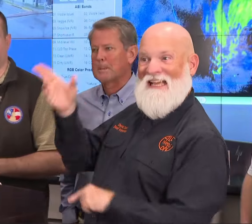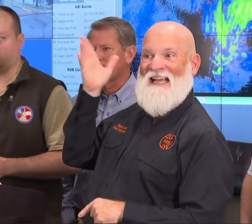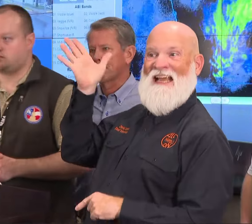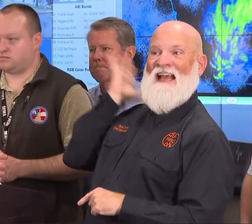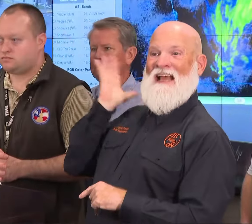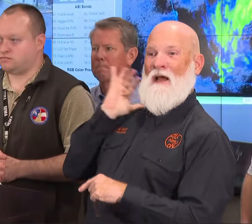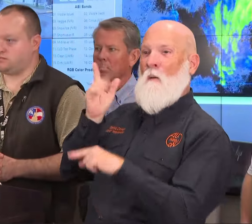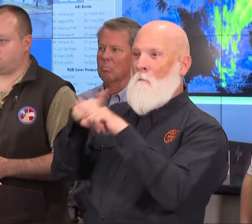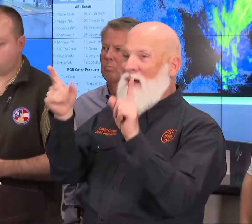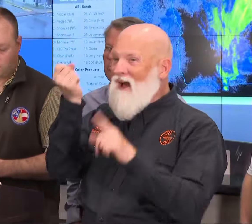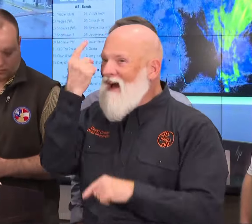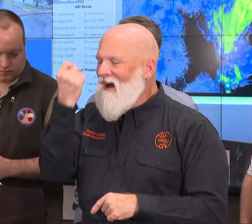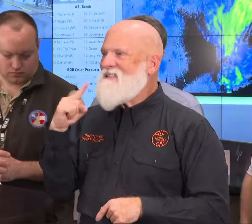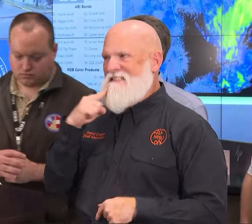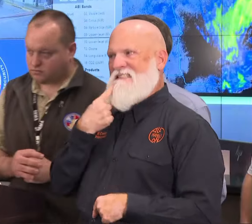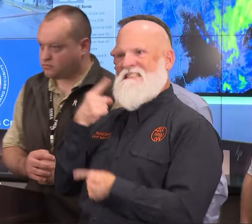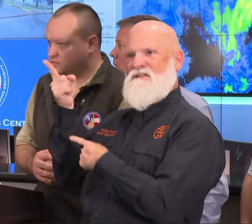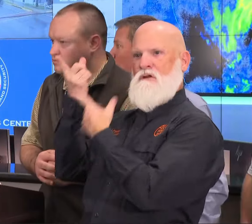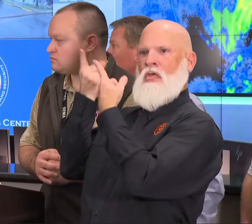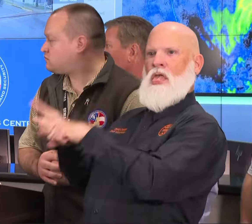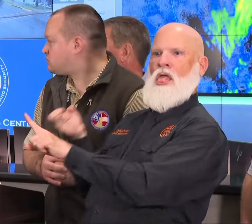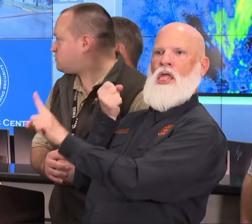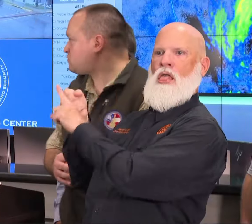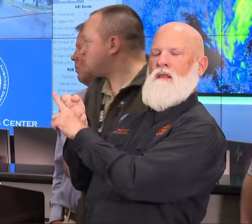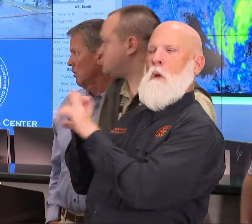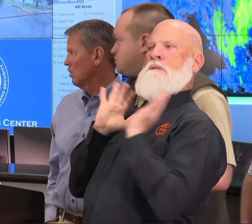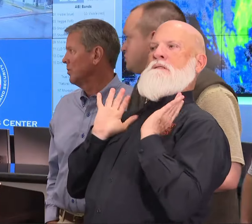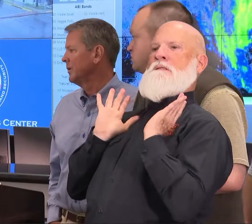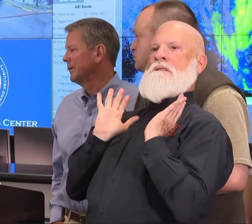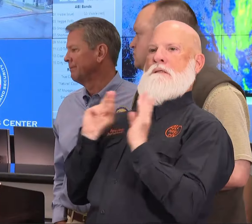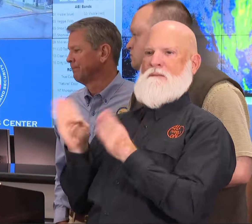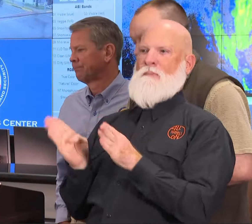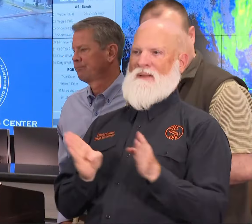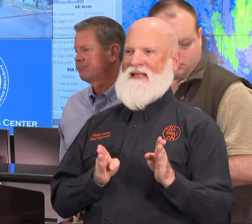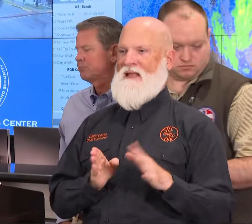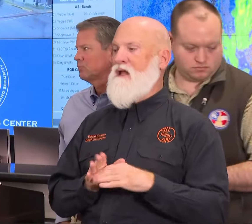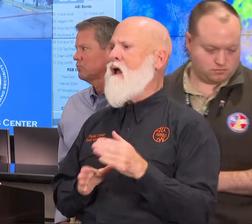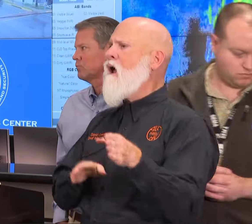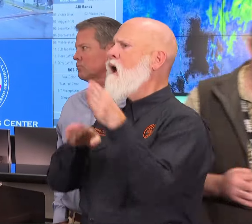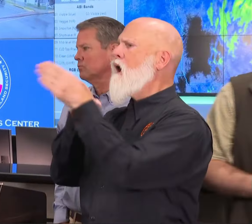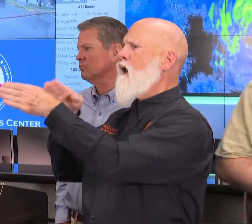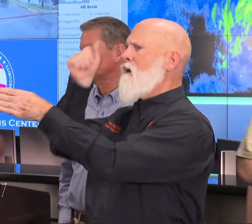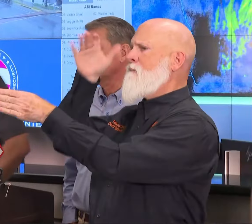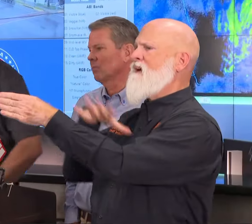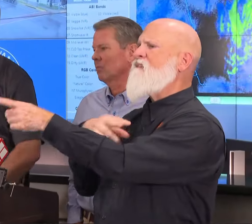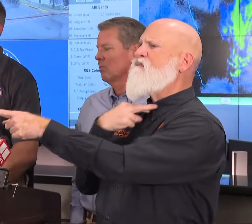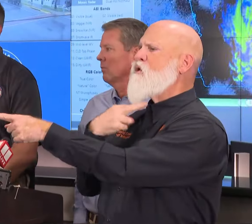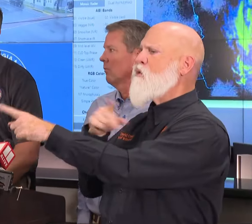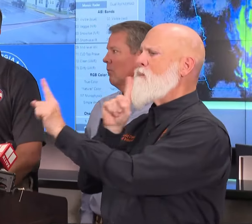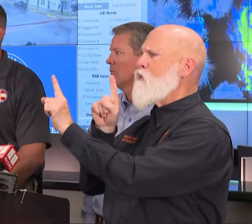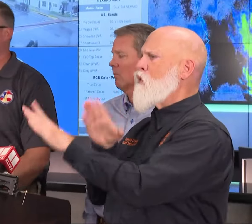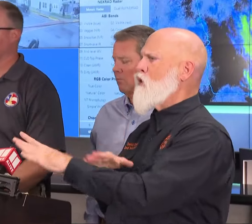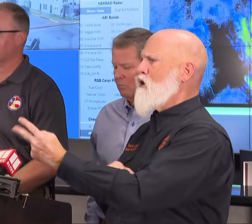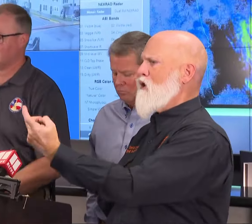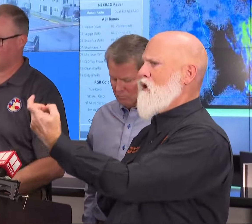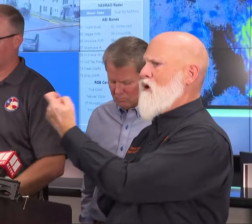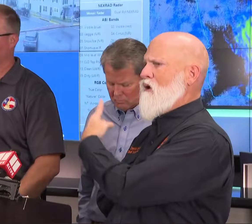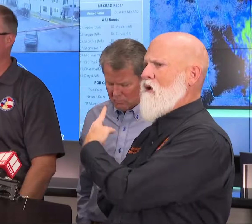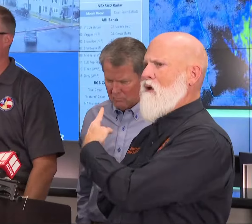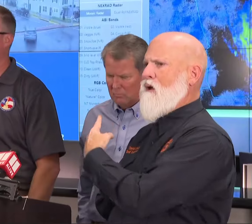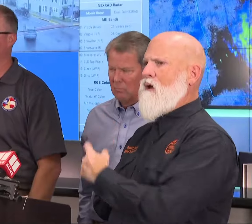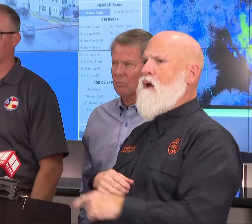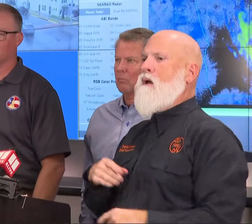Have there been evacuations or were expecting them? So there have been some medical facilities,